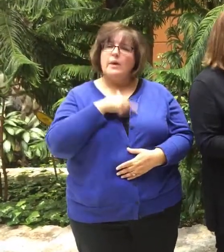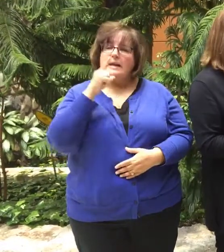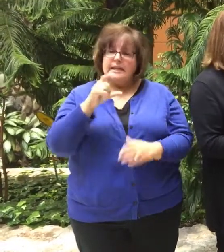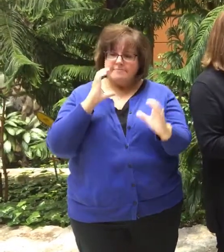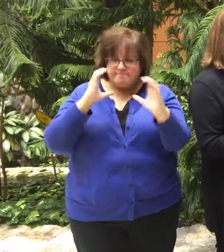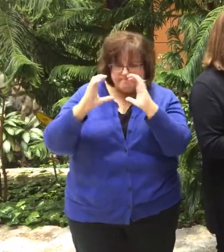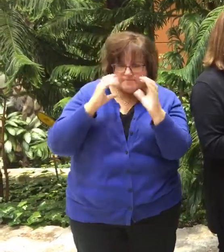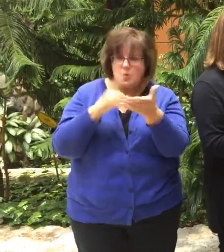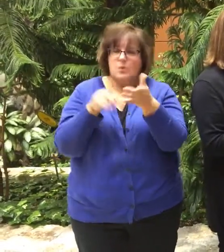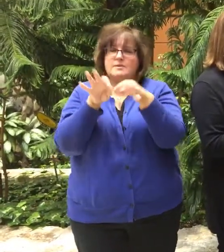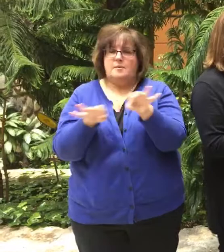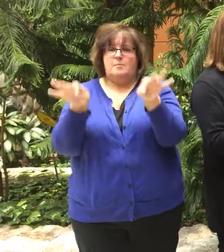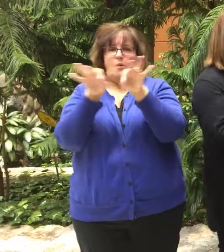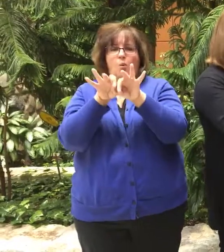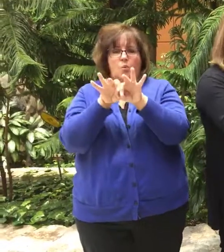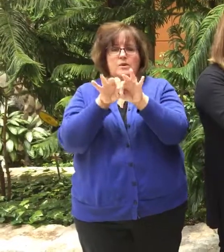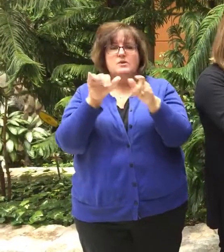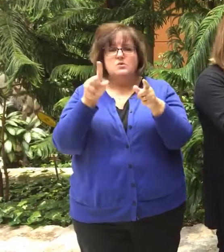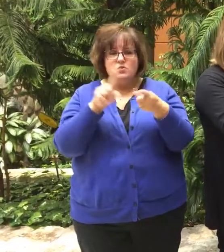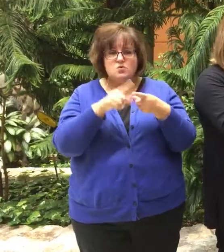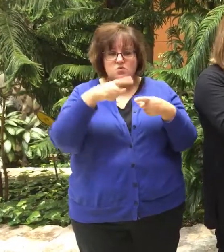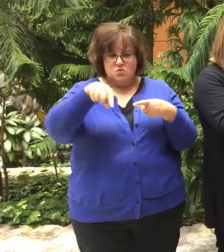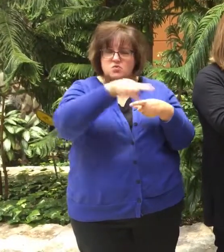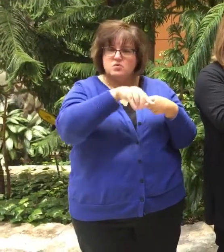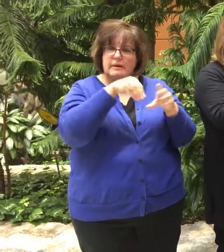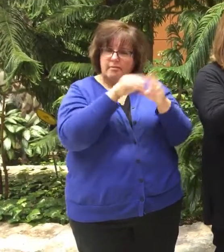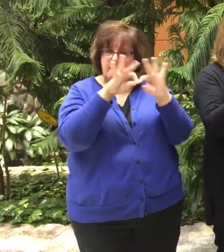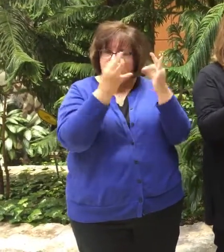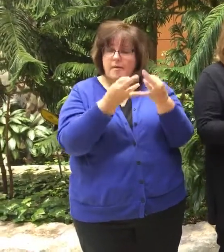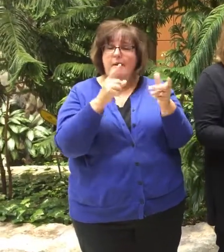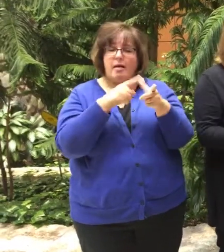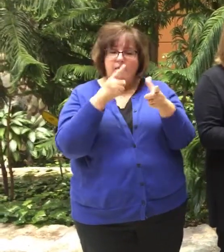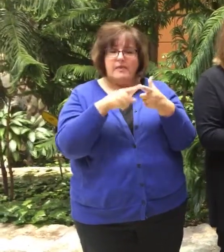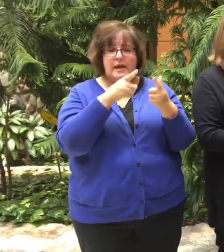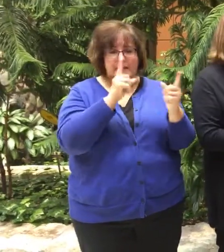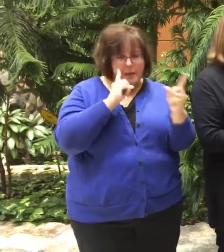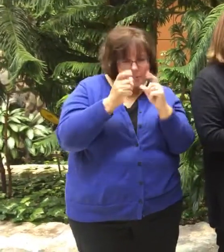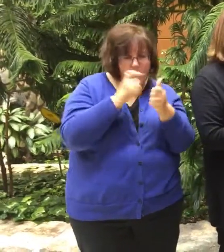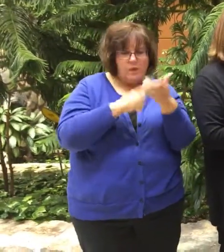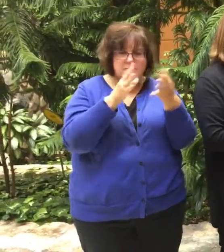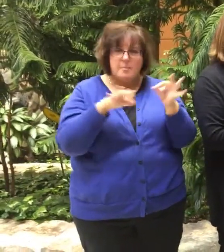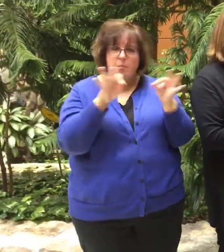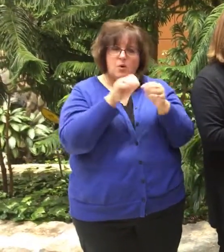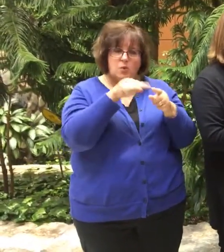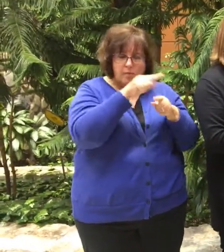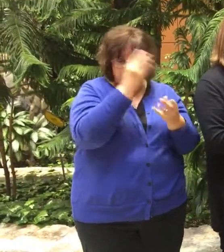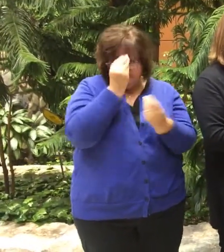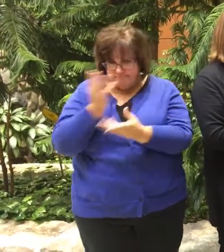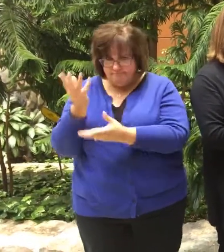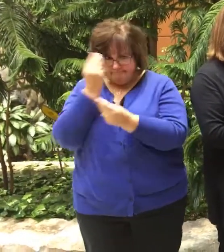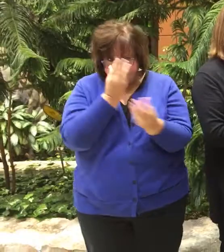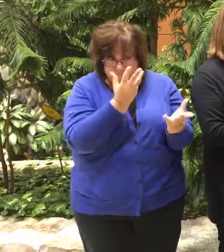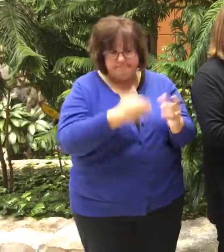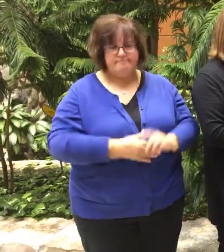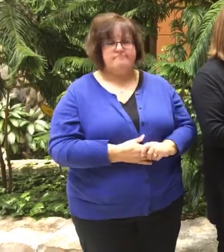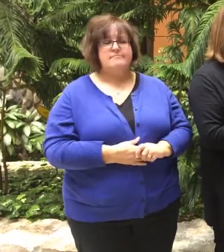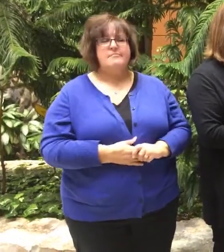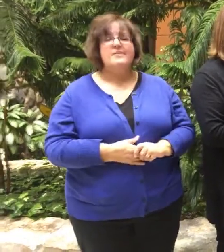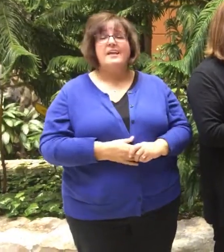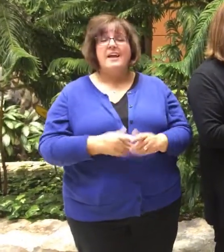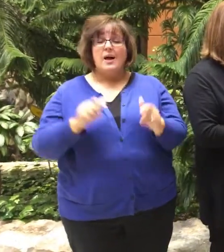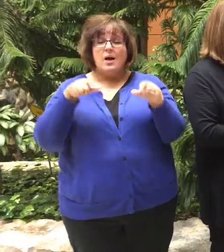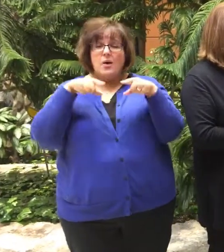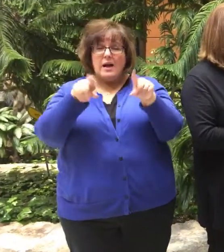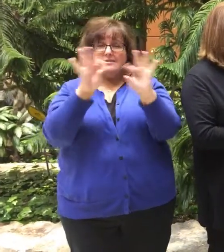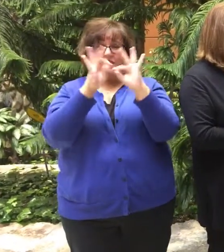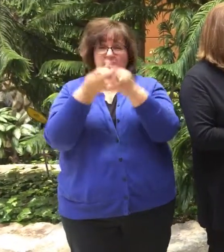communicate what's important to your loved one and then your loved one to communicate what's important to them. And talking about it as a